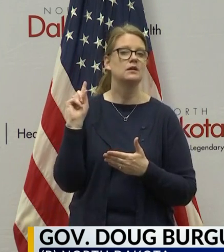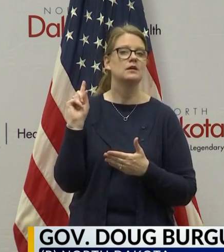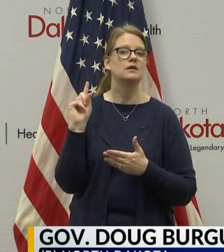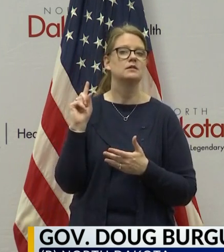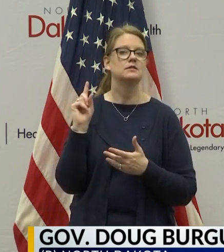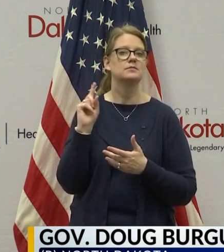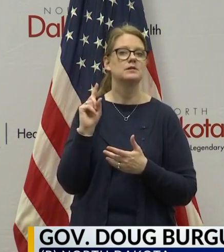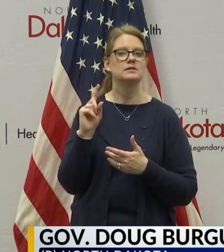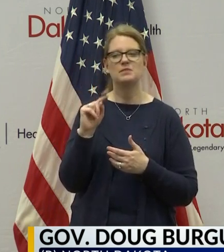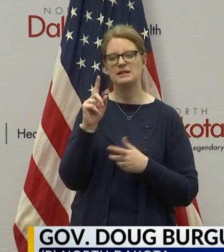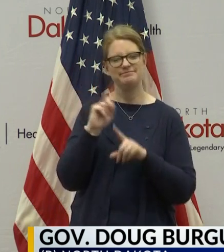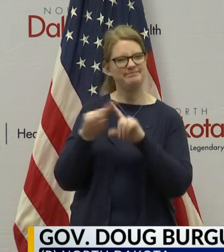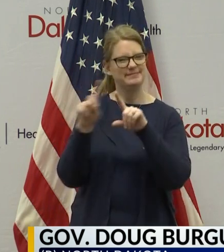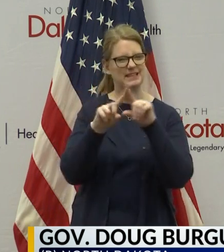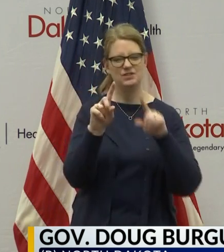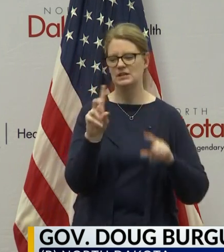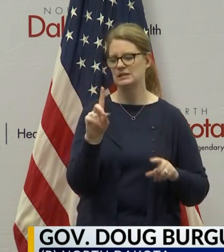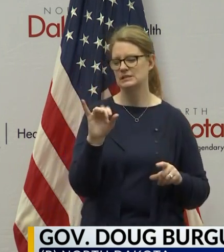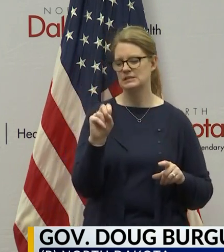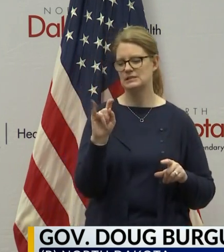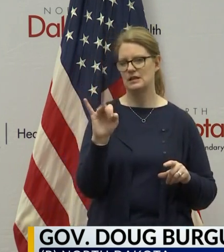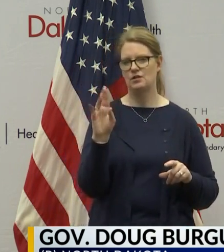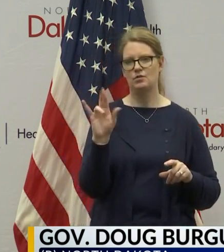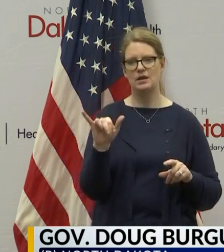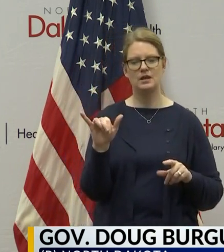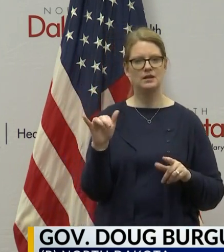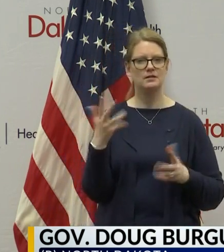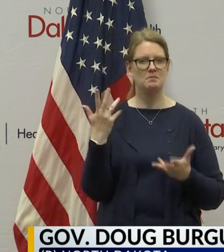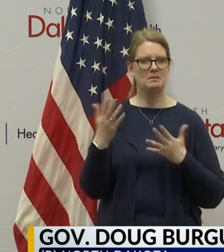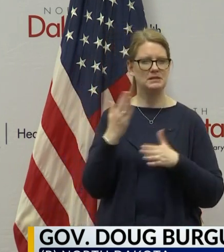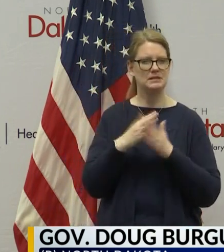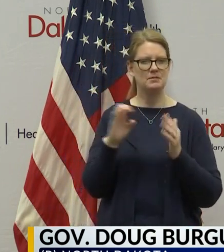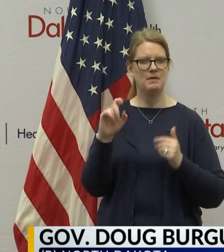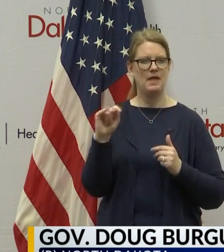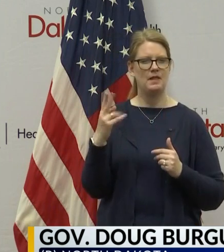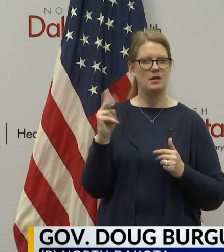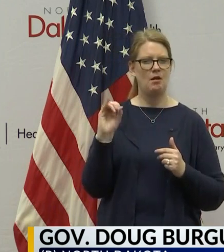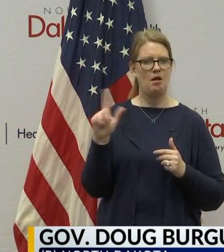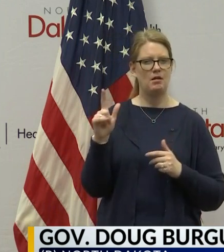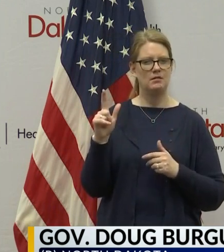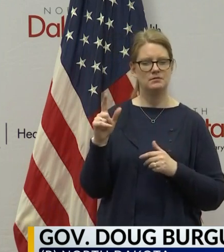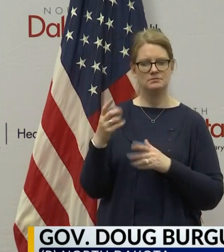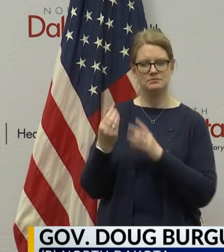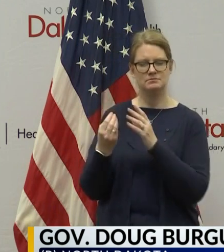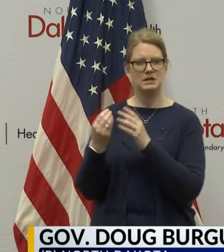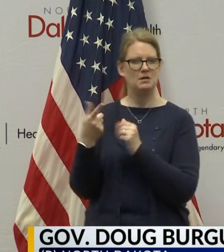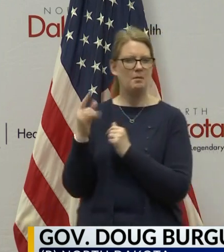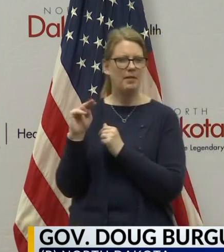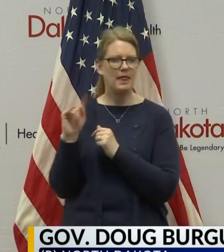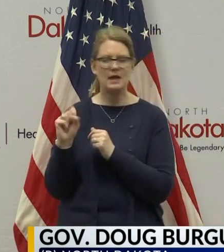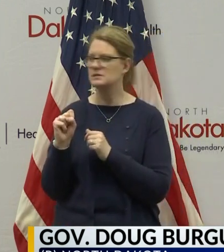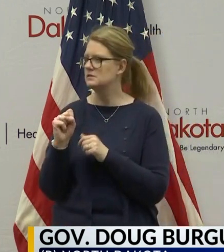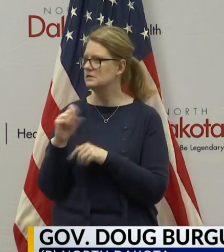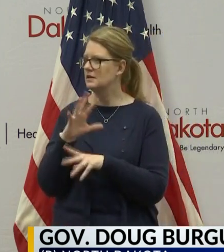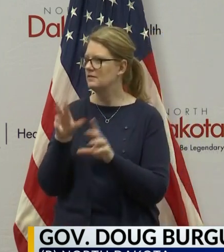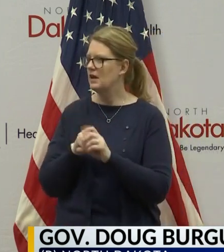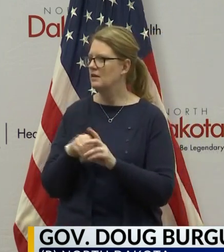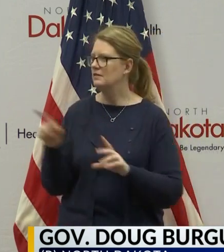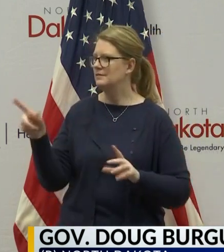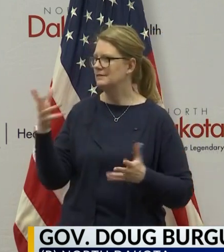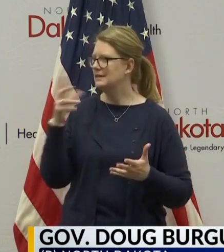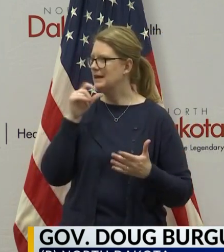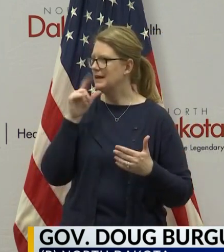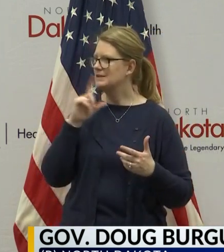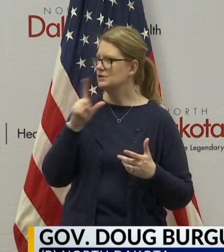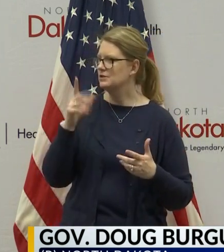being done by distilleries. And I've heard since then that there may be some ethanol plants that are getting involved. Looking around, is that true? Not